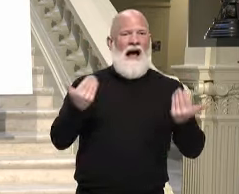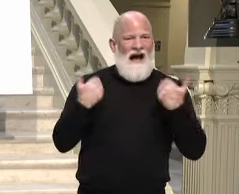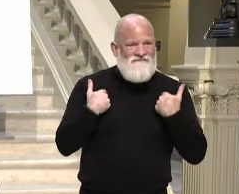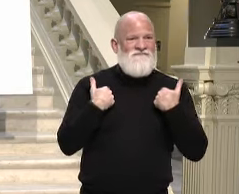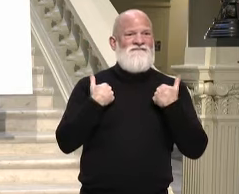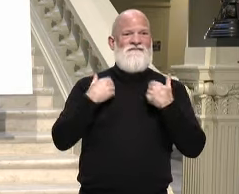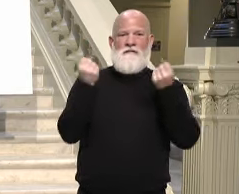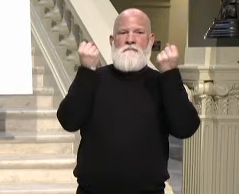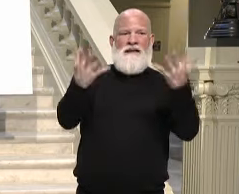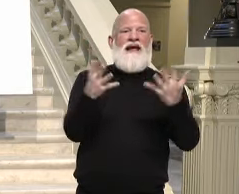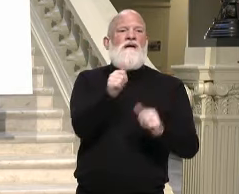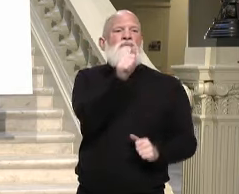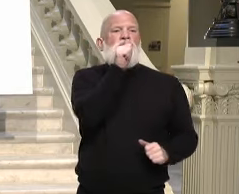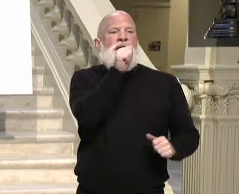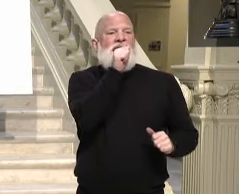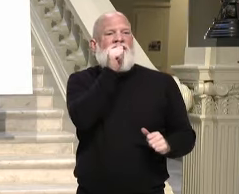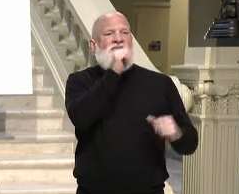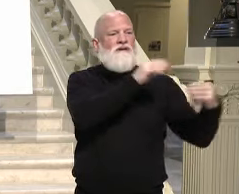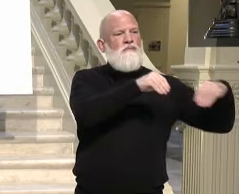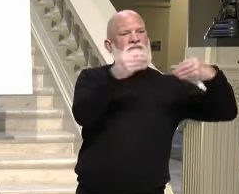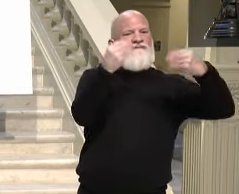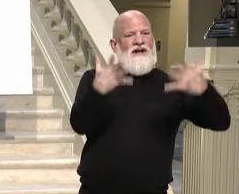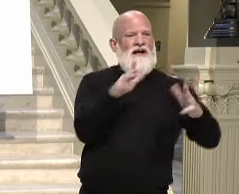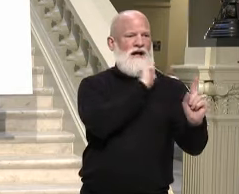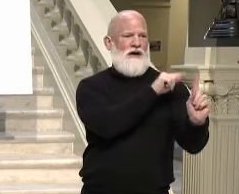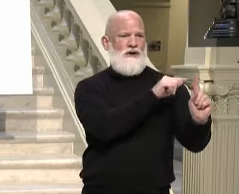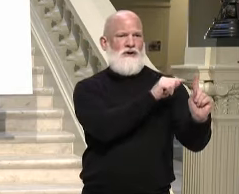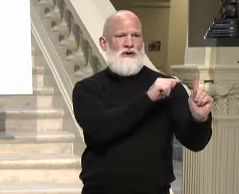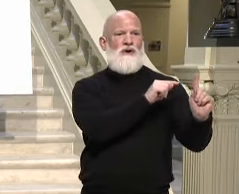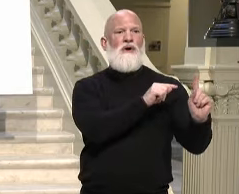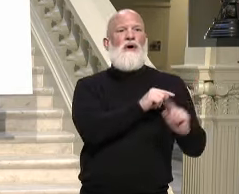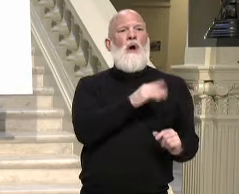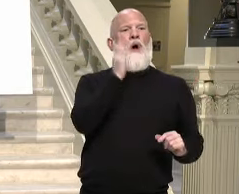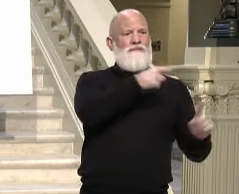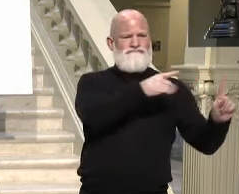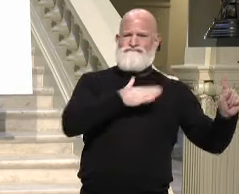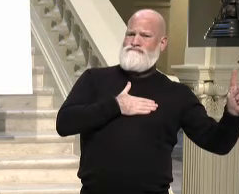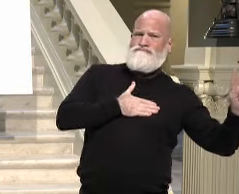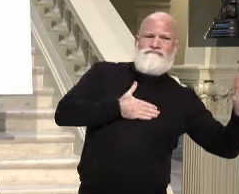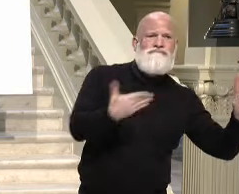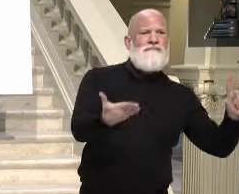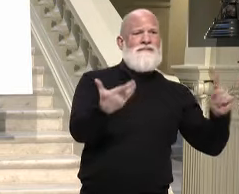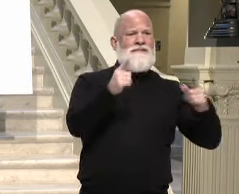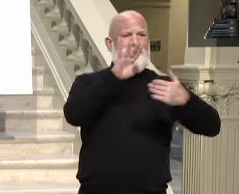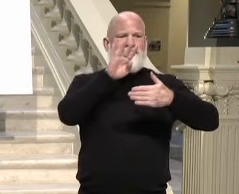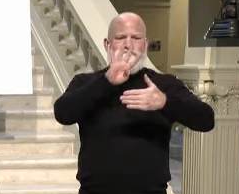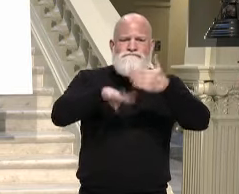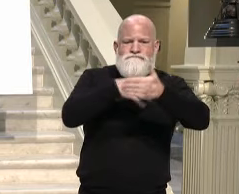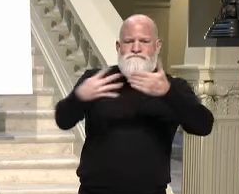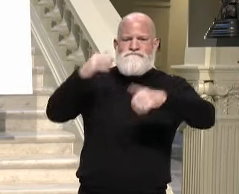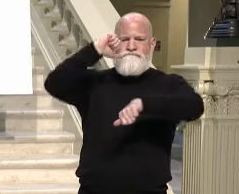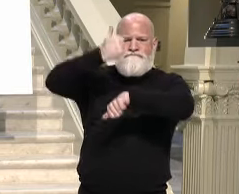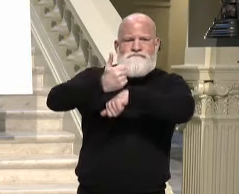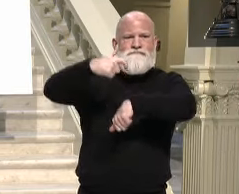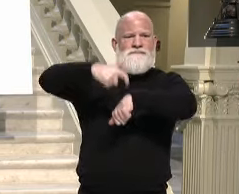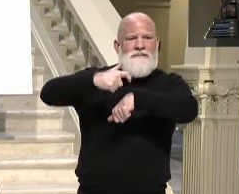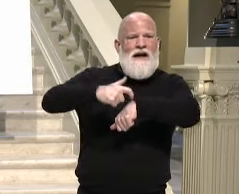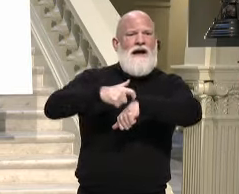outside of the state vaccination sites who are scheduling appointments for those who are currently eligible.